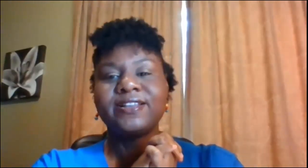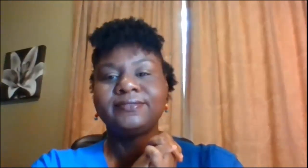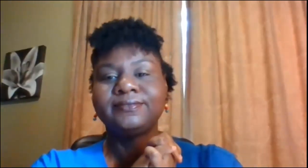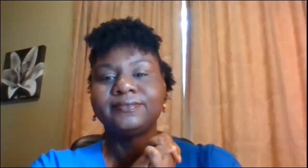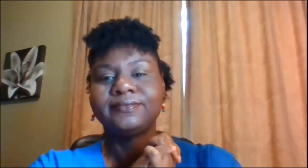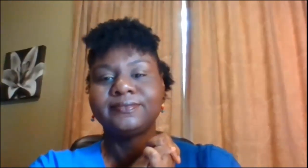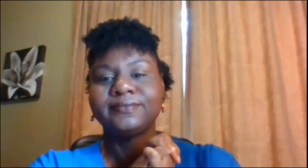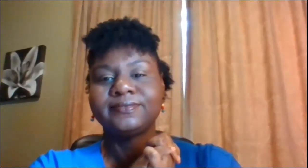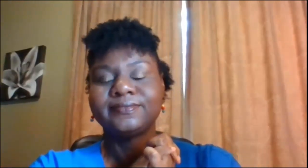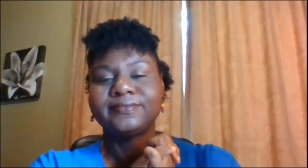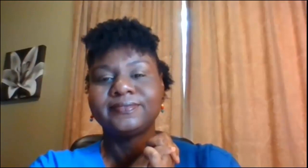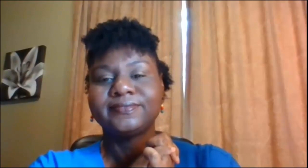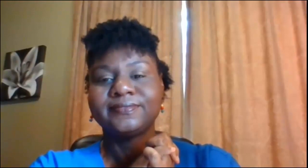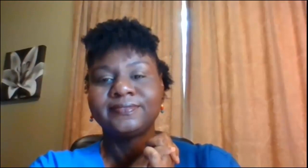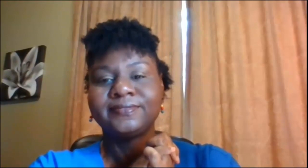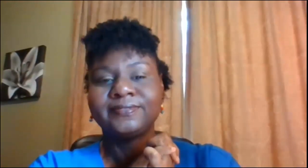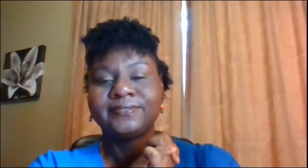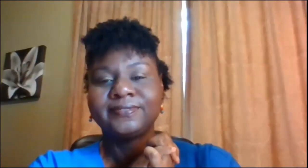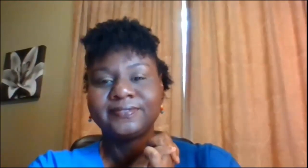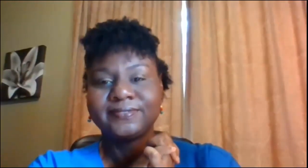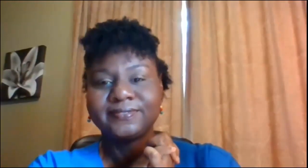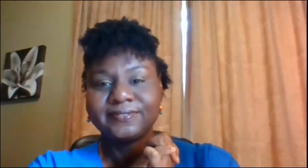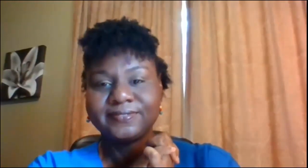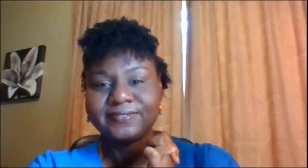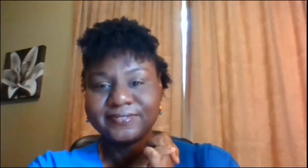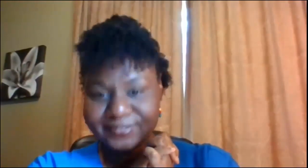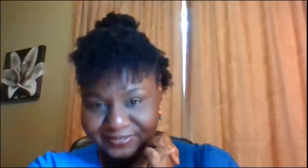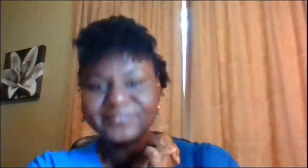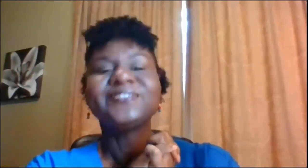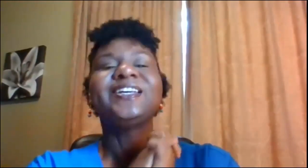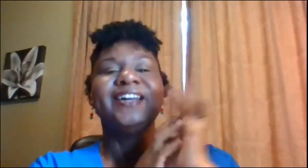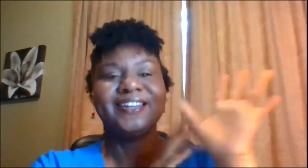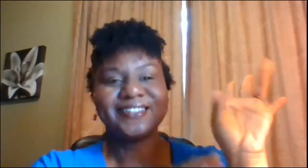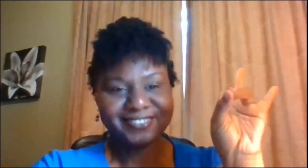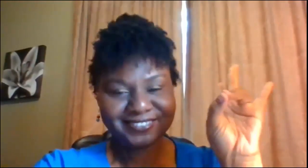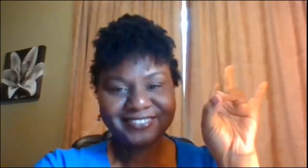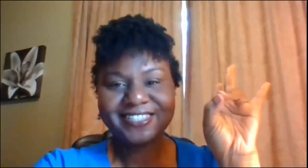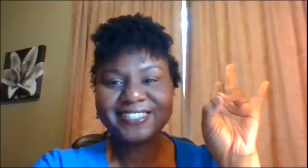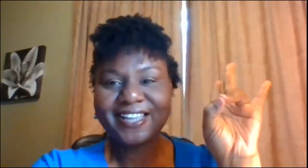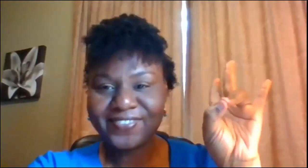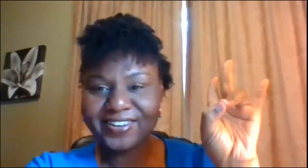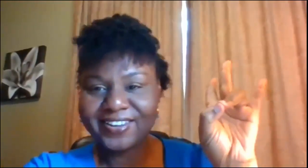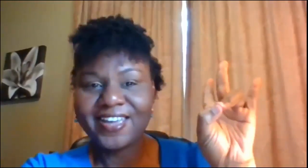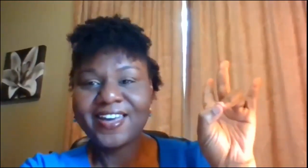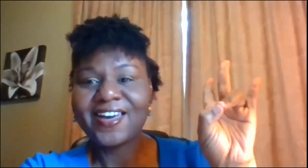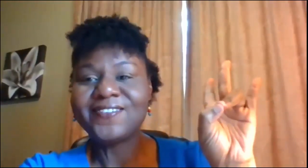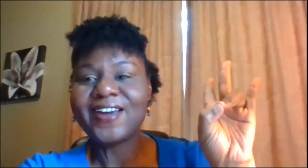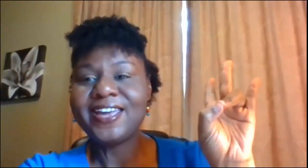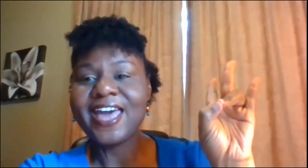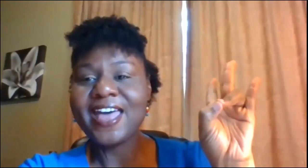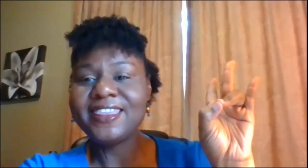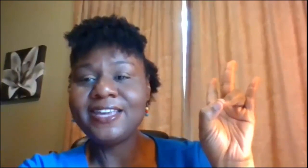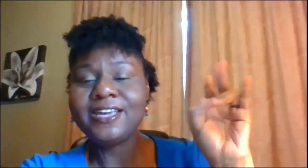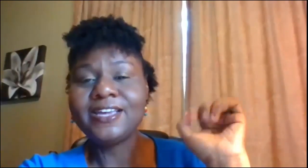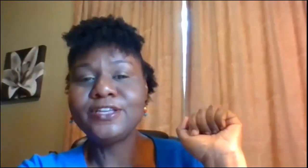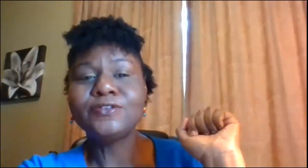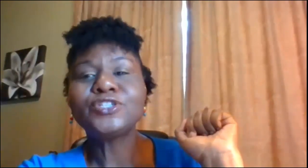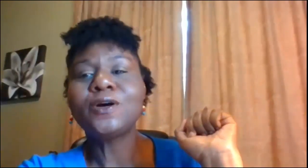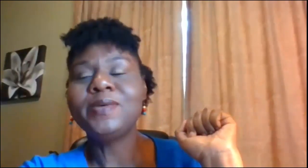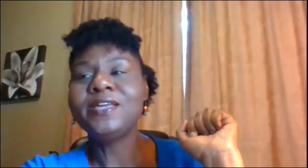good seven all right Kathleen can you show me